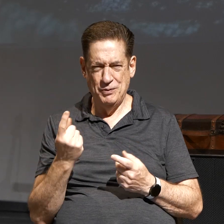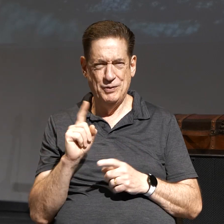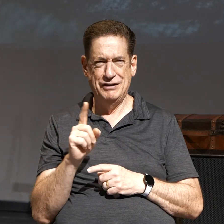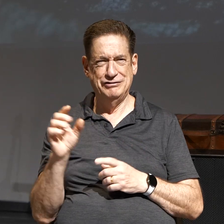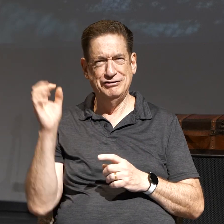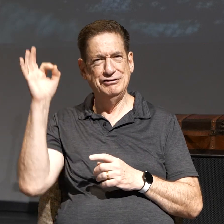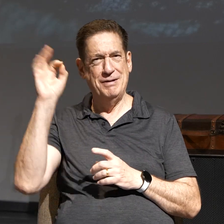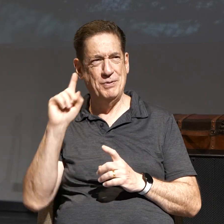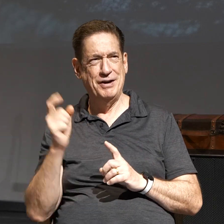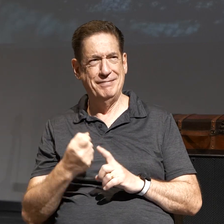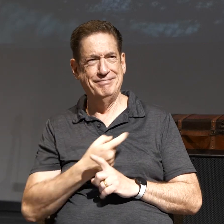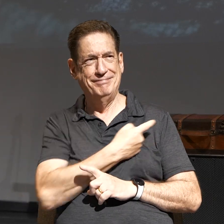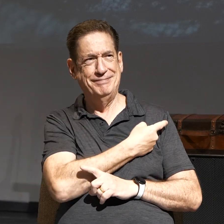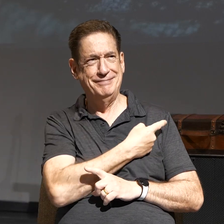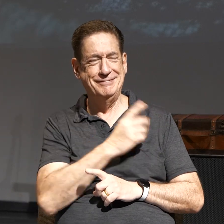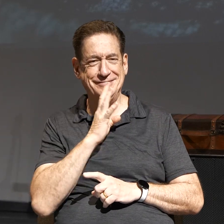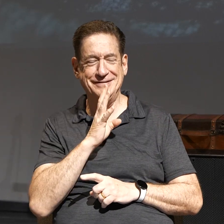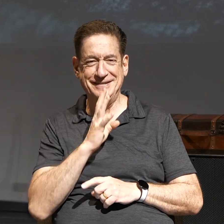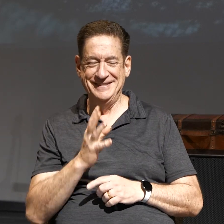off the rails.